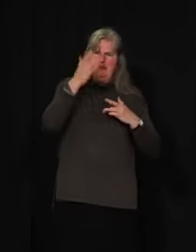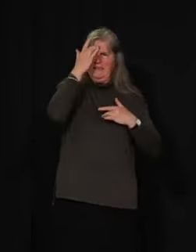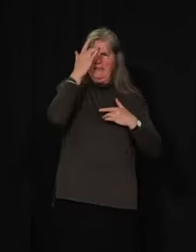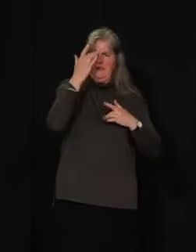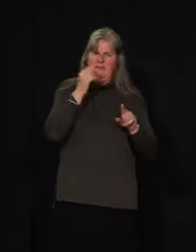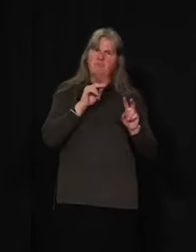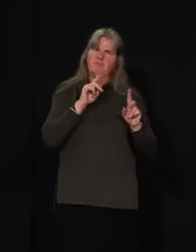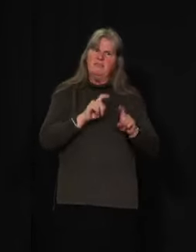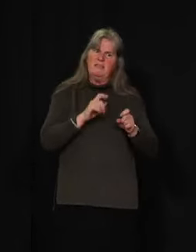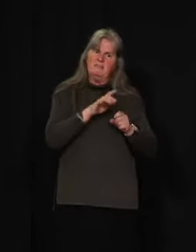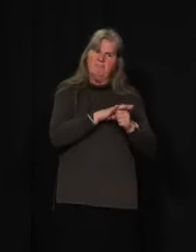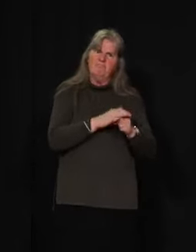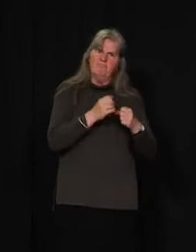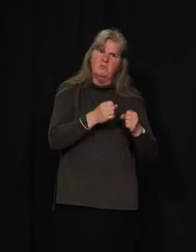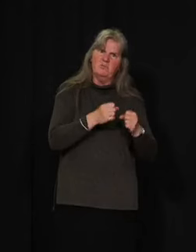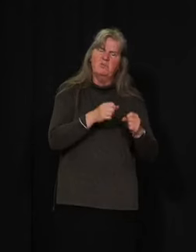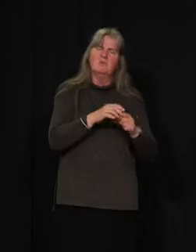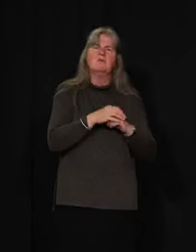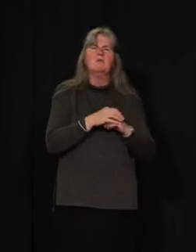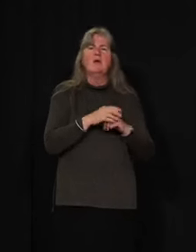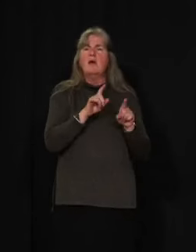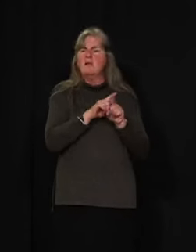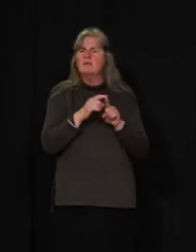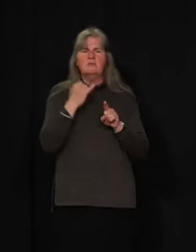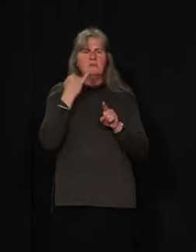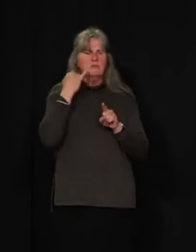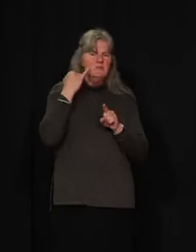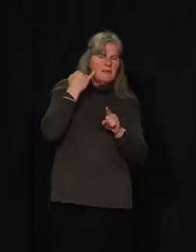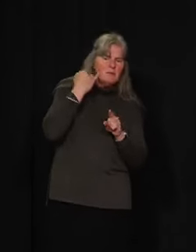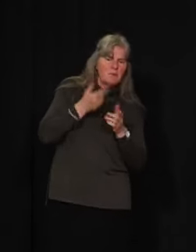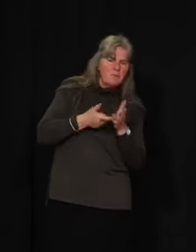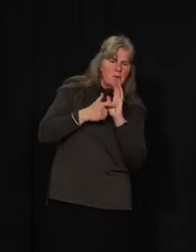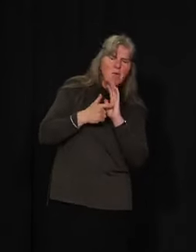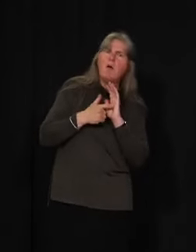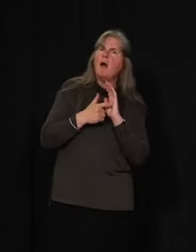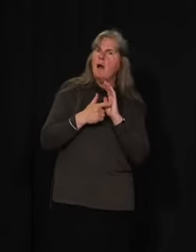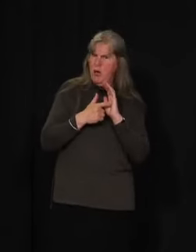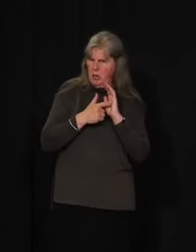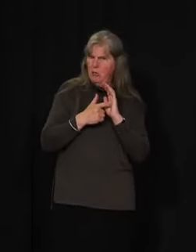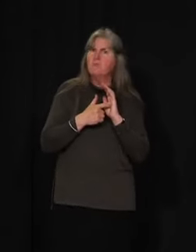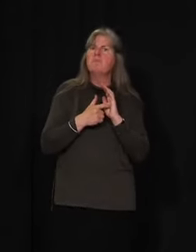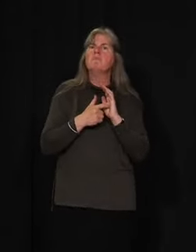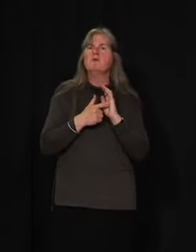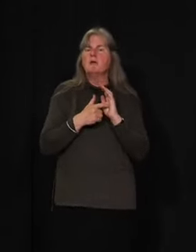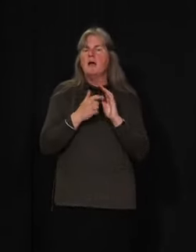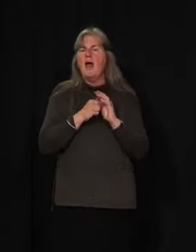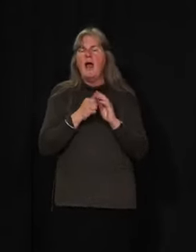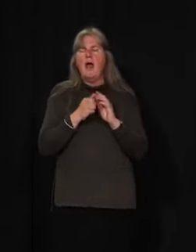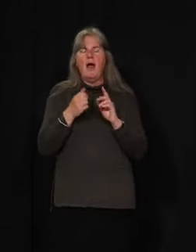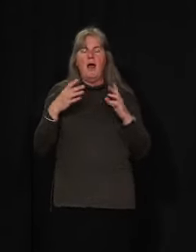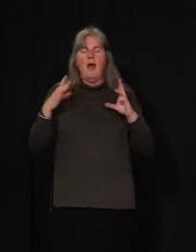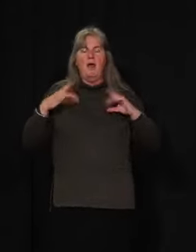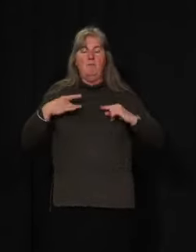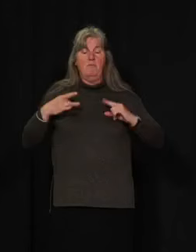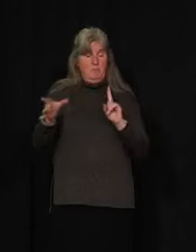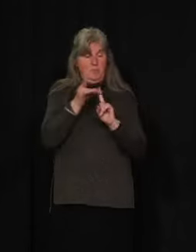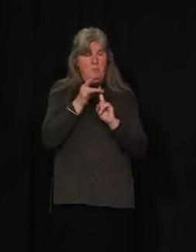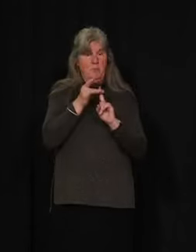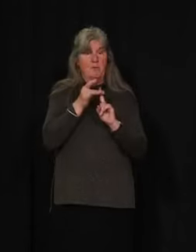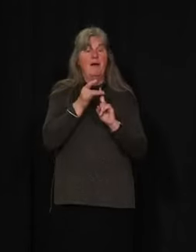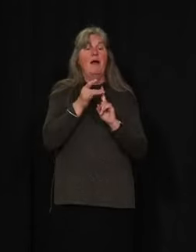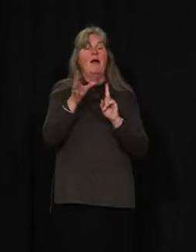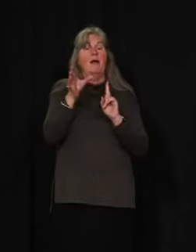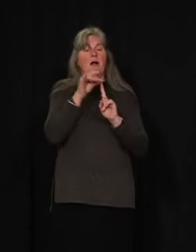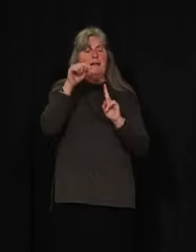we have, when required by cases, that's where the contact tracing kicks in, which involves